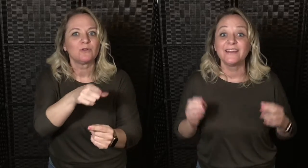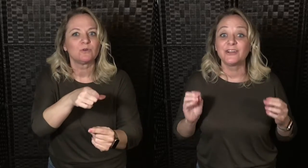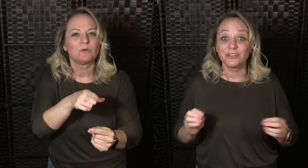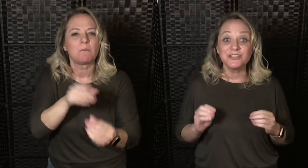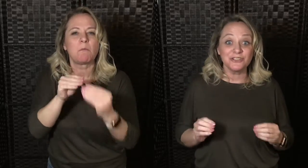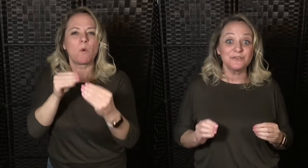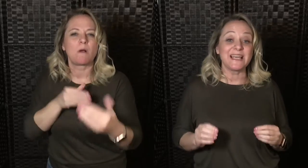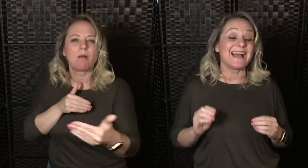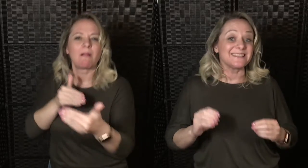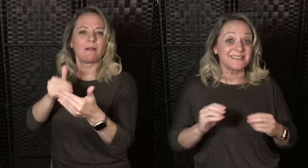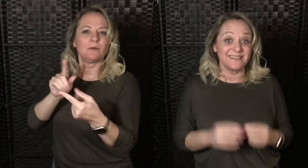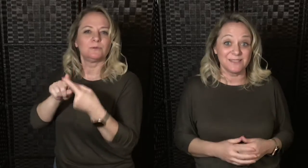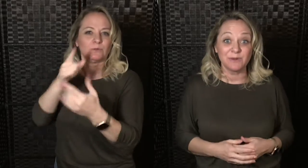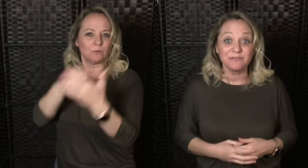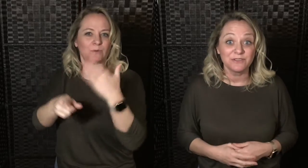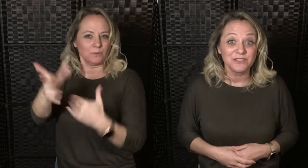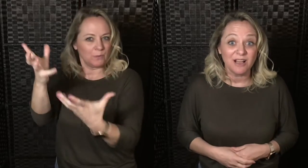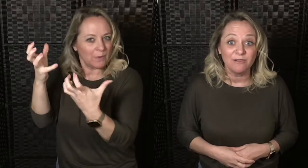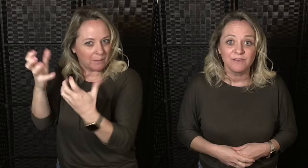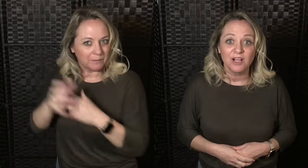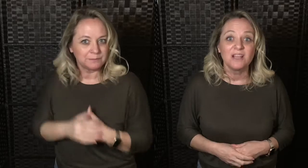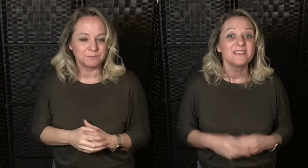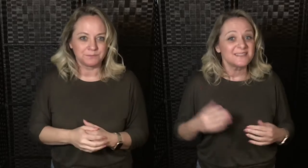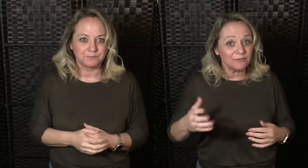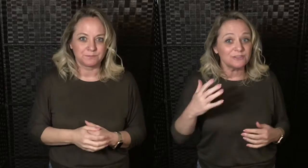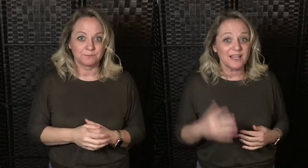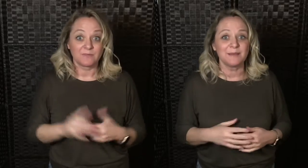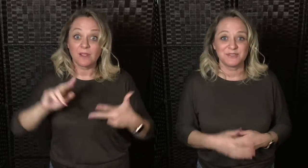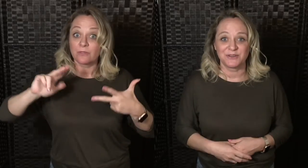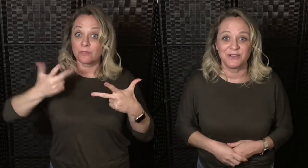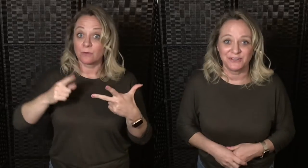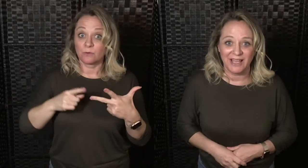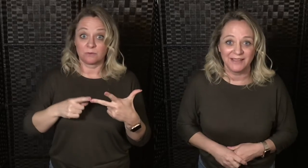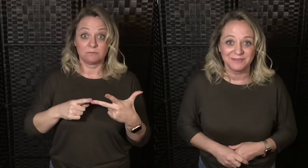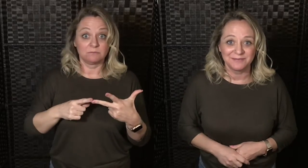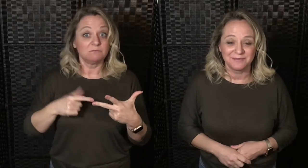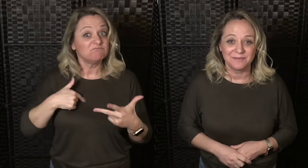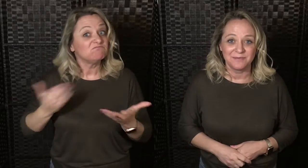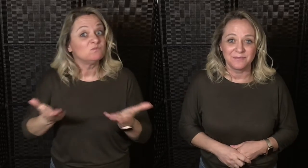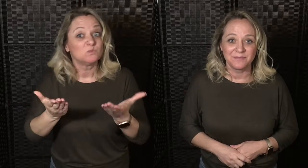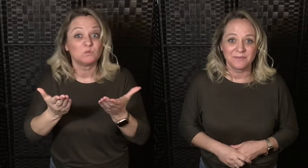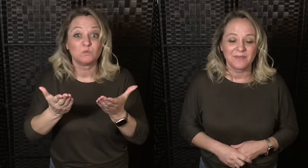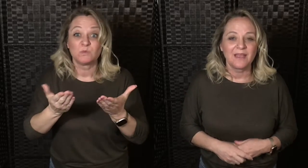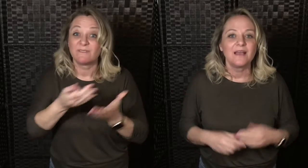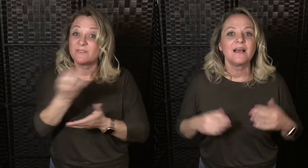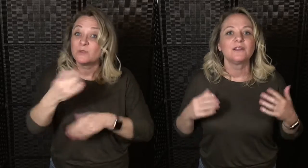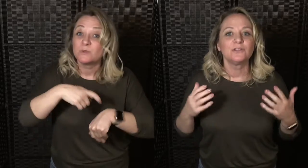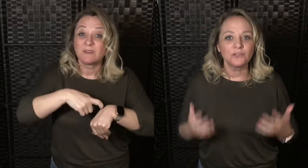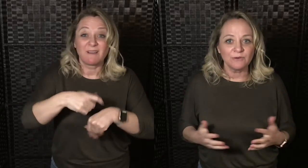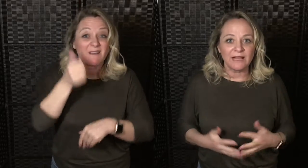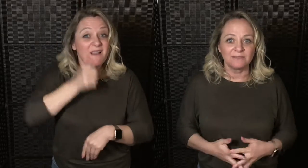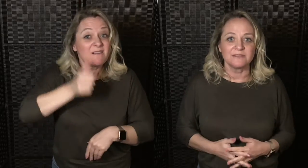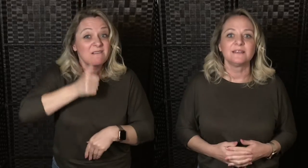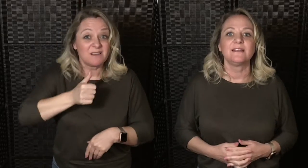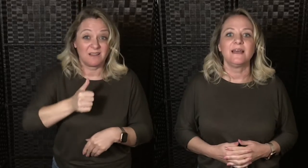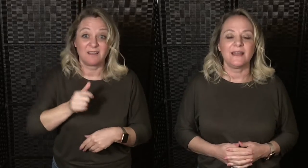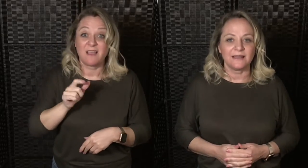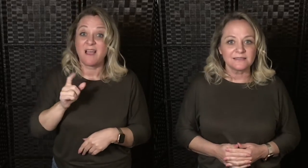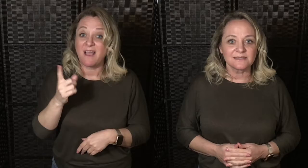encourage you to ask this one of yourself several times throughout your day. Look around and ask,